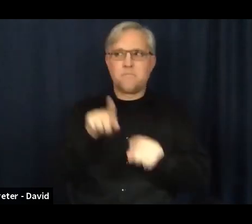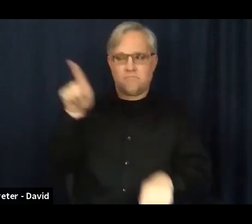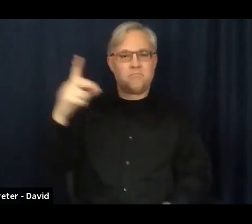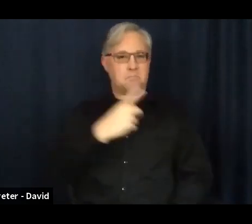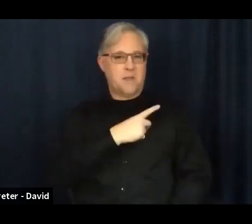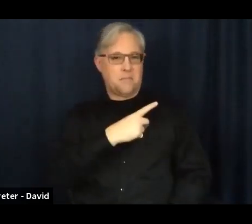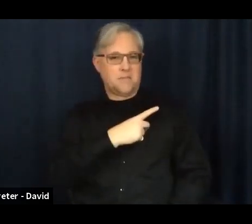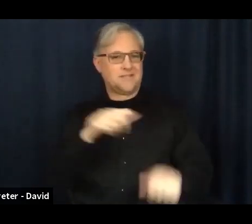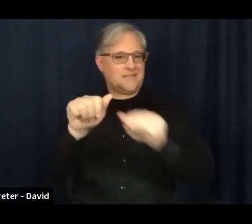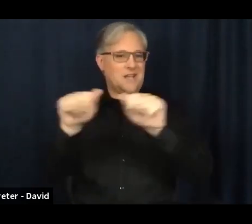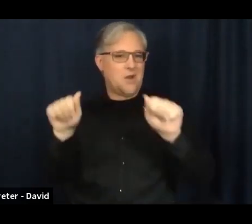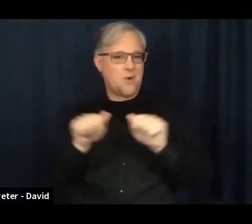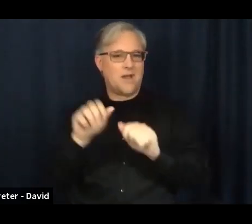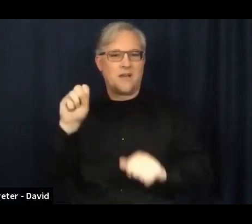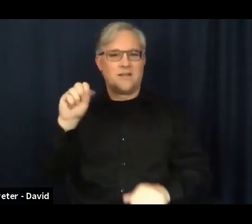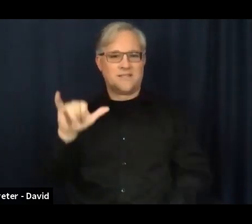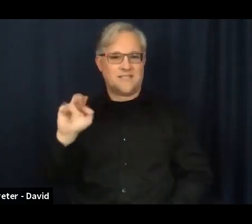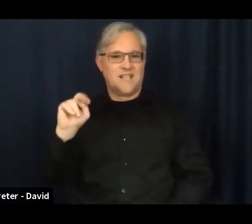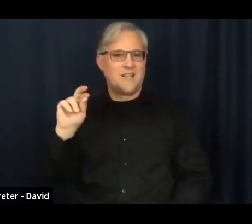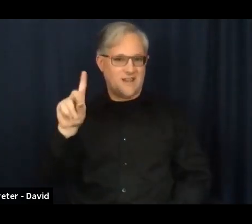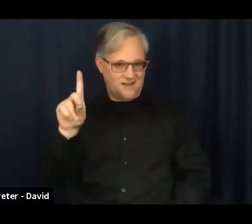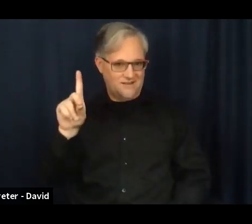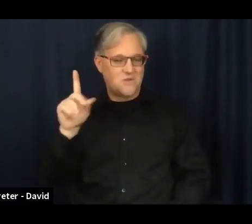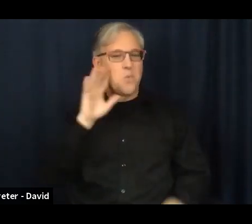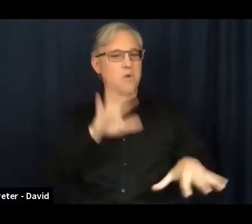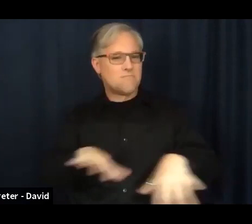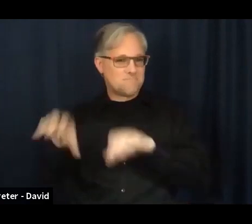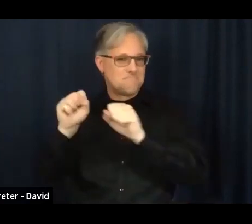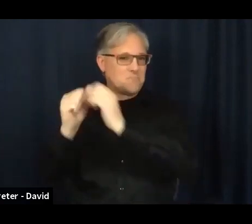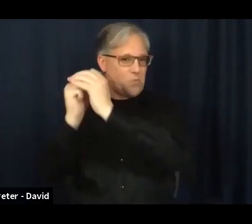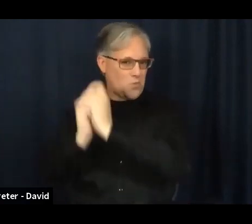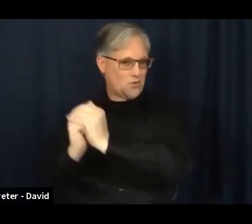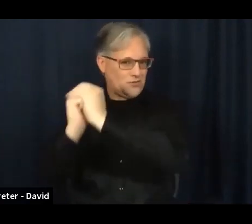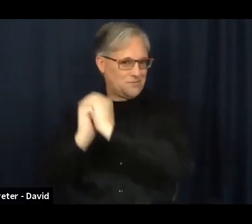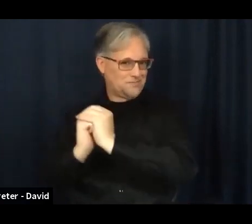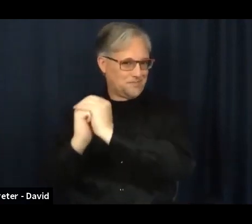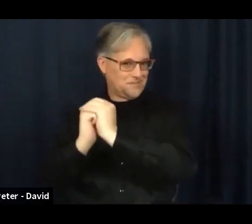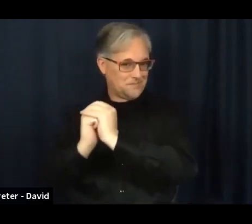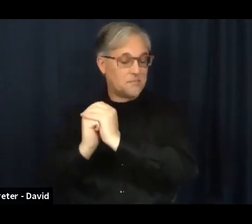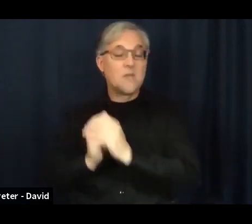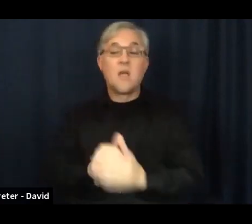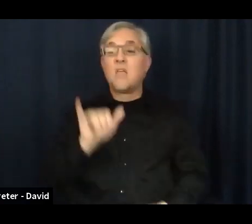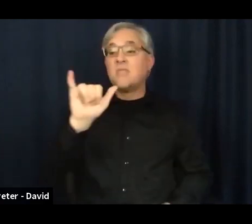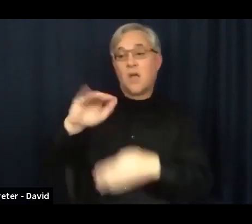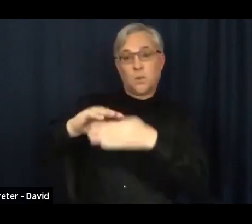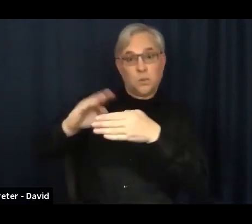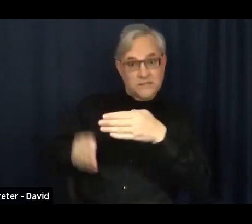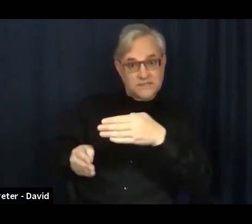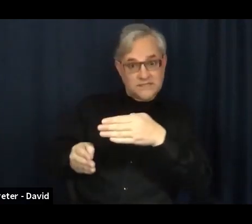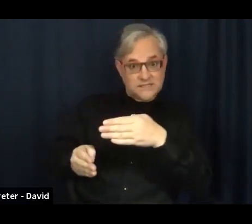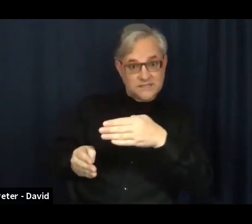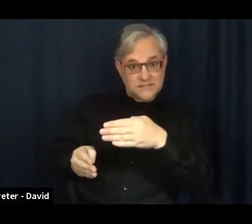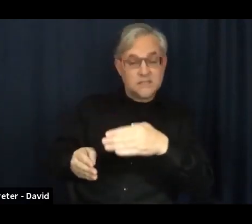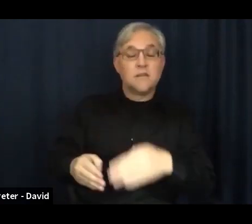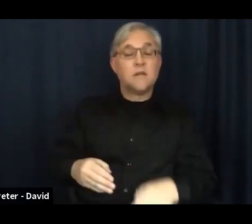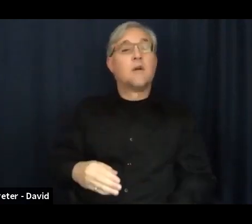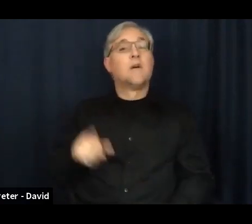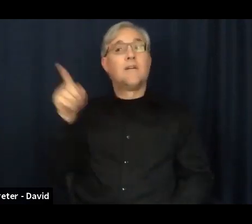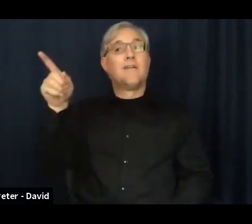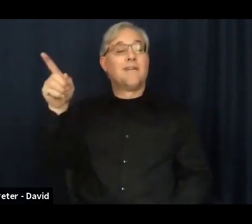So just that, and that weekend, Dorothy has been asked to participate in that worship service. So just to let you